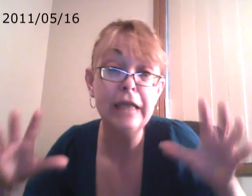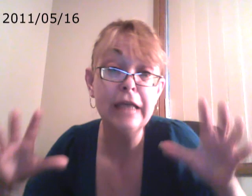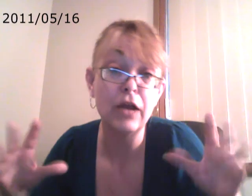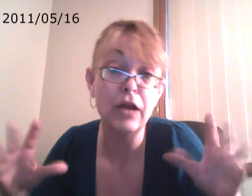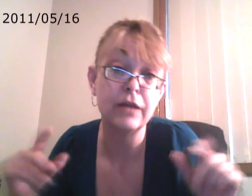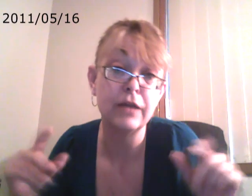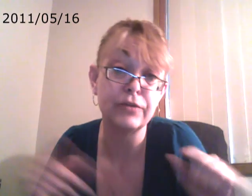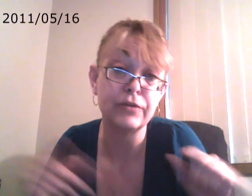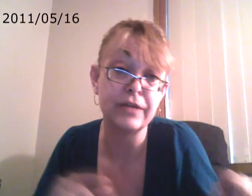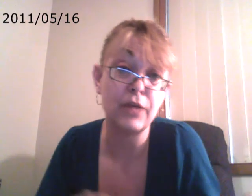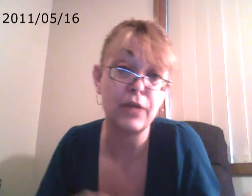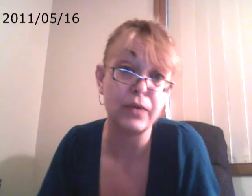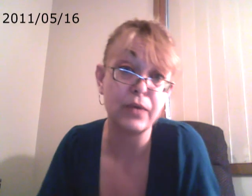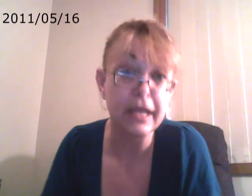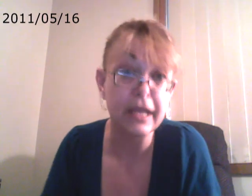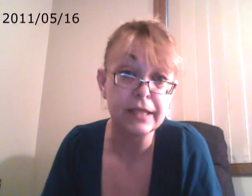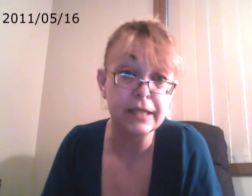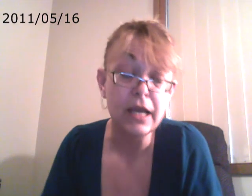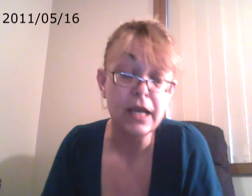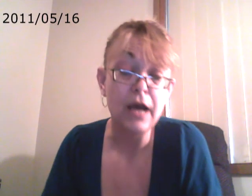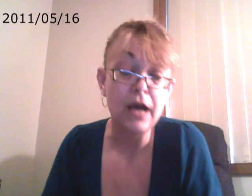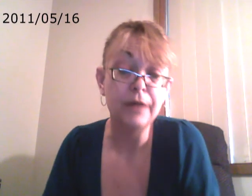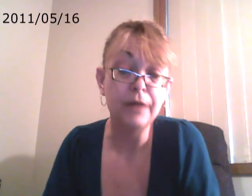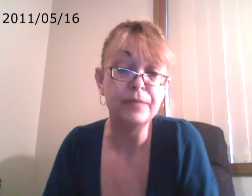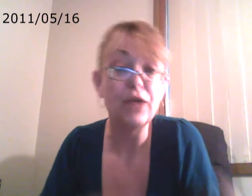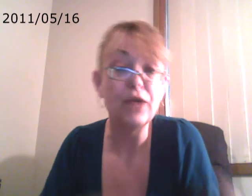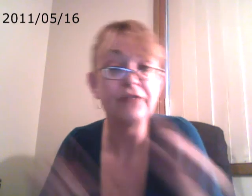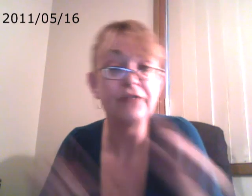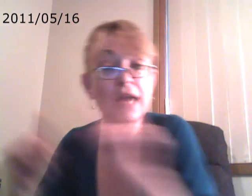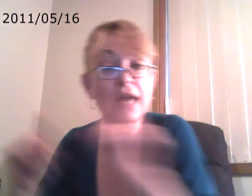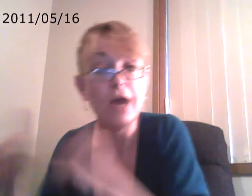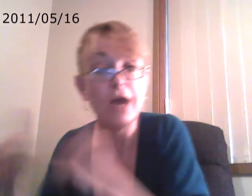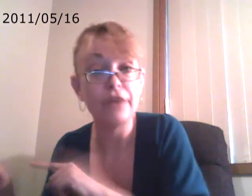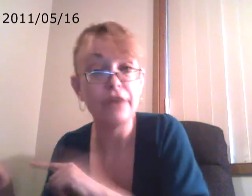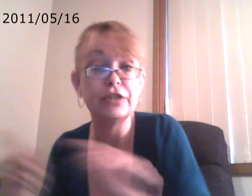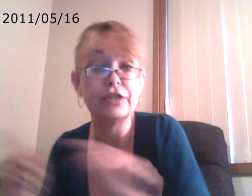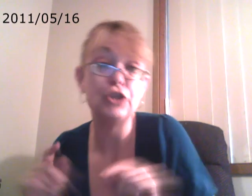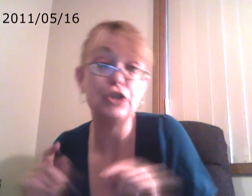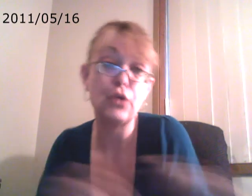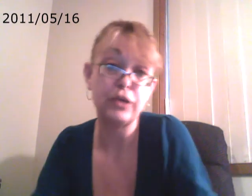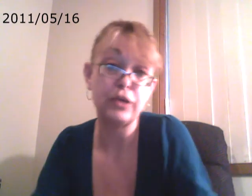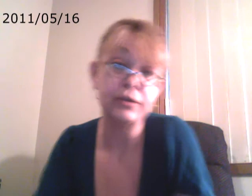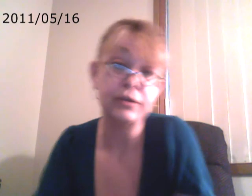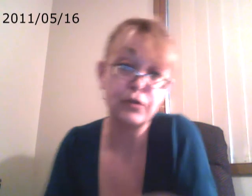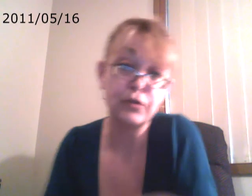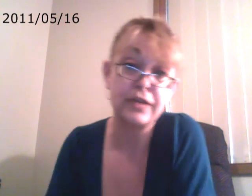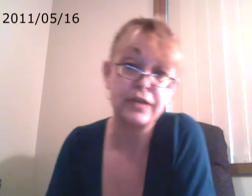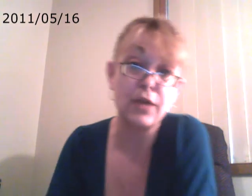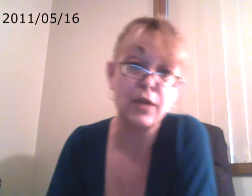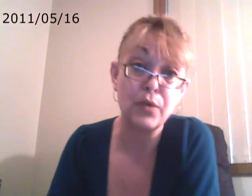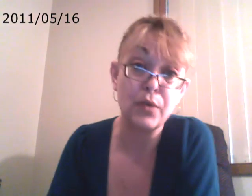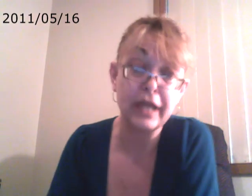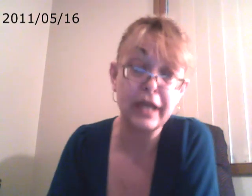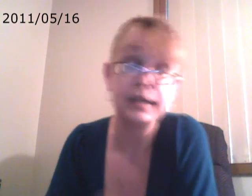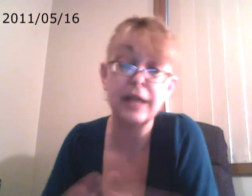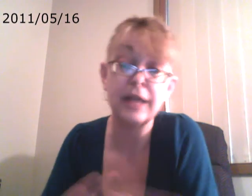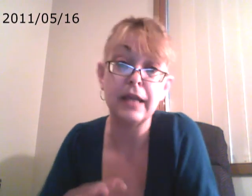hell I'll ever go down that road again. You have to come out of it to know that you'll never go down that road again. And